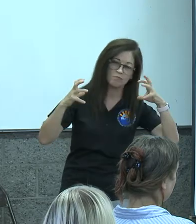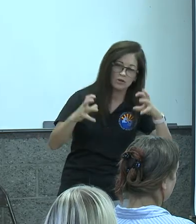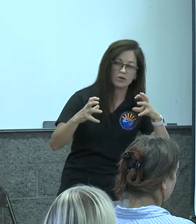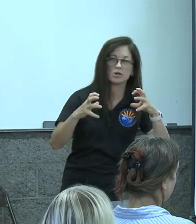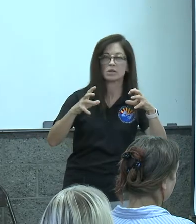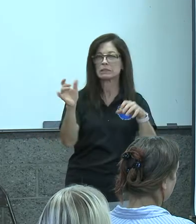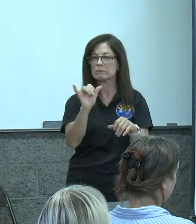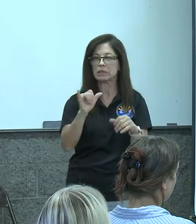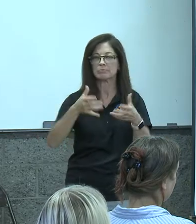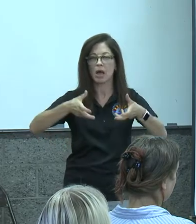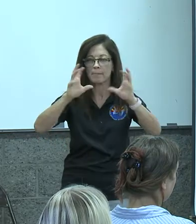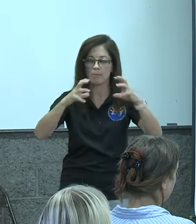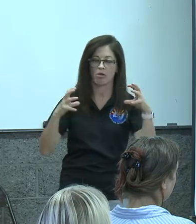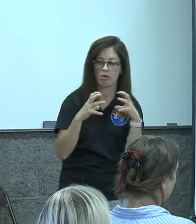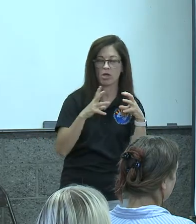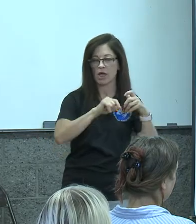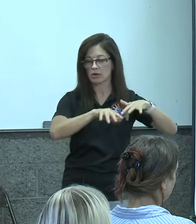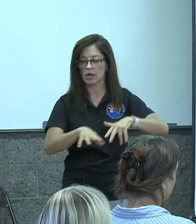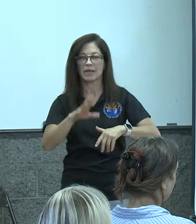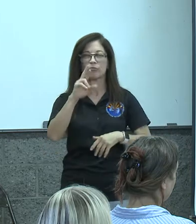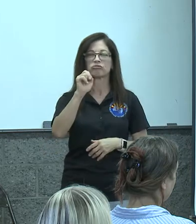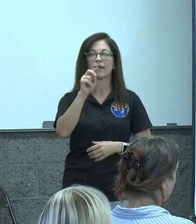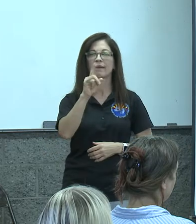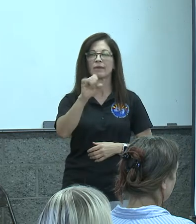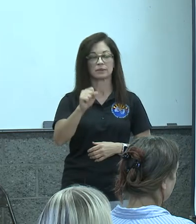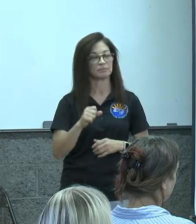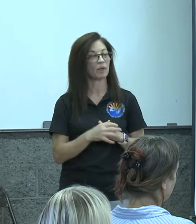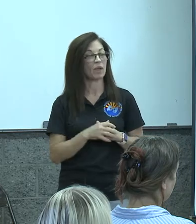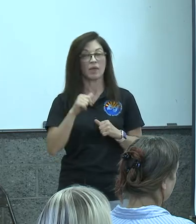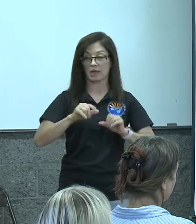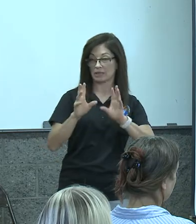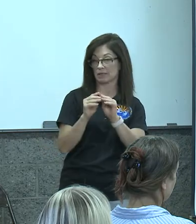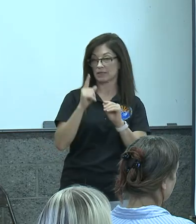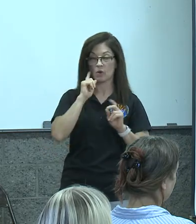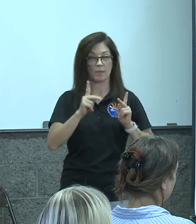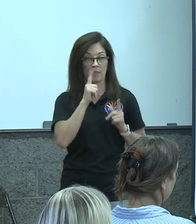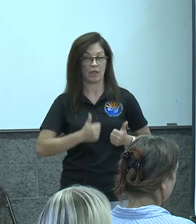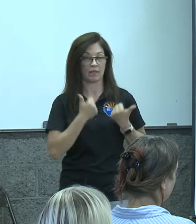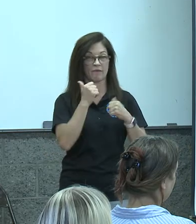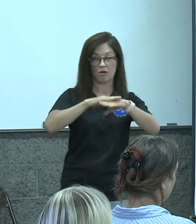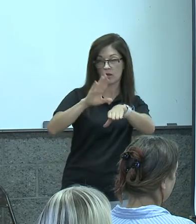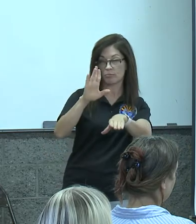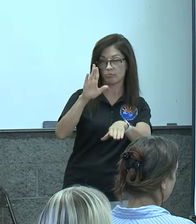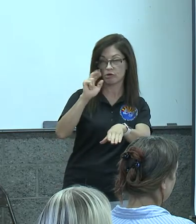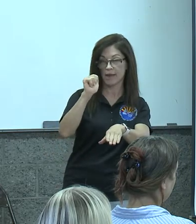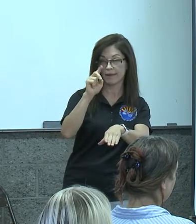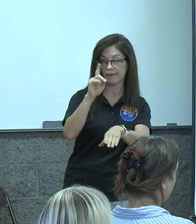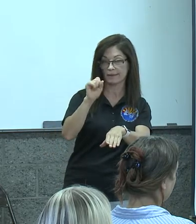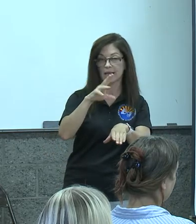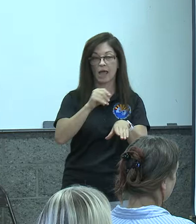coming down brandis we're having this meeting tonight for folks that live on brandis and the roads off of